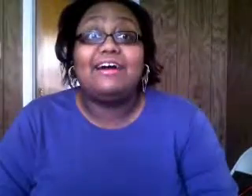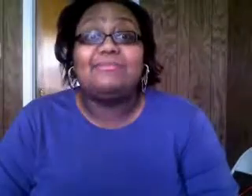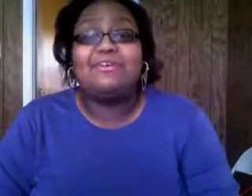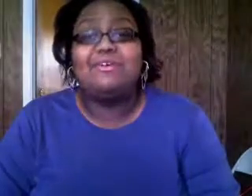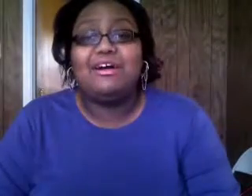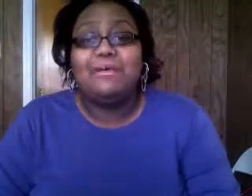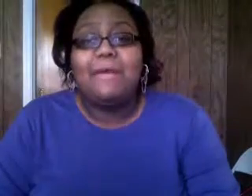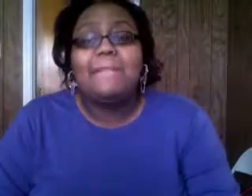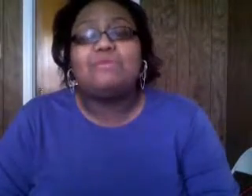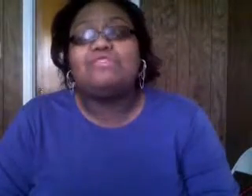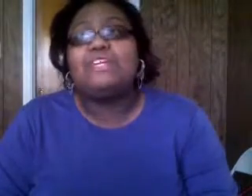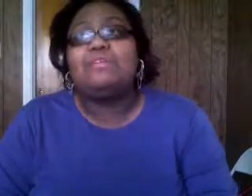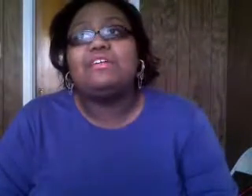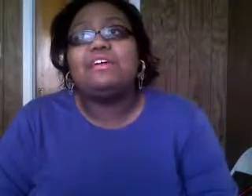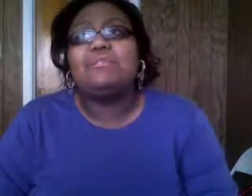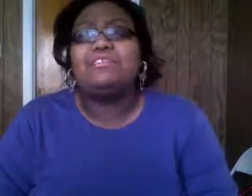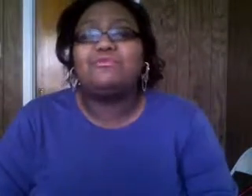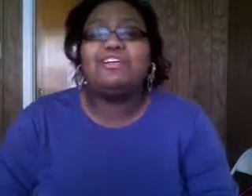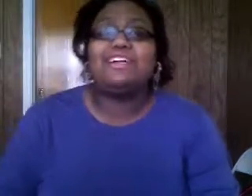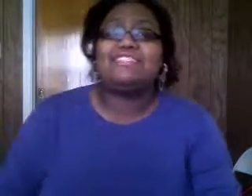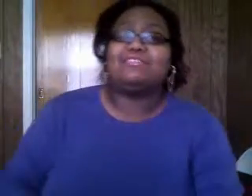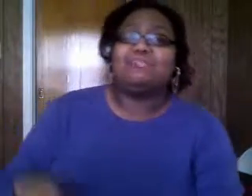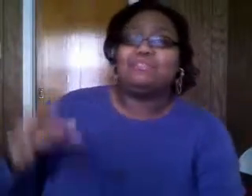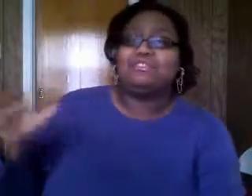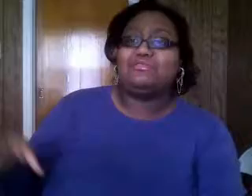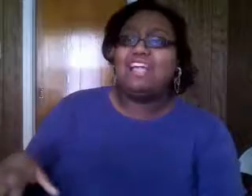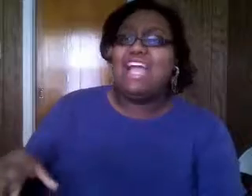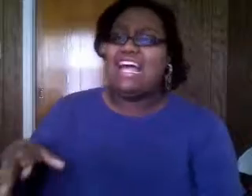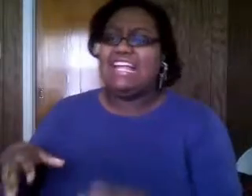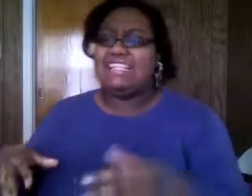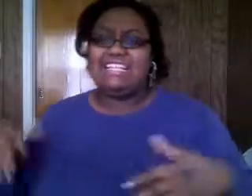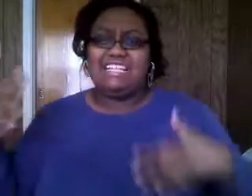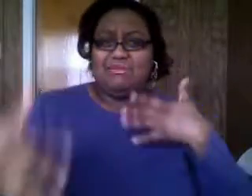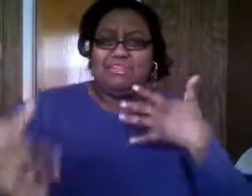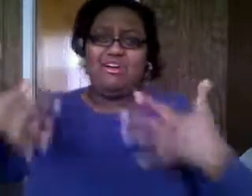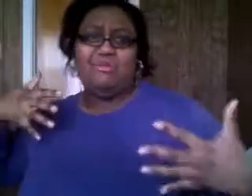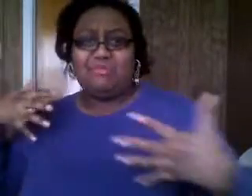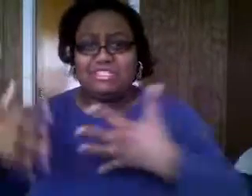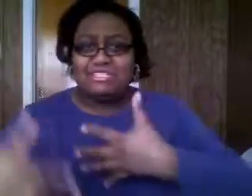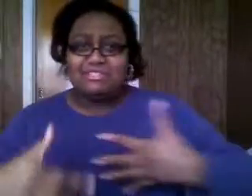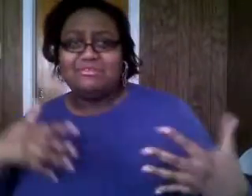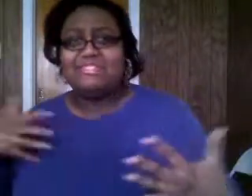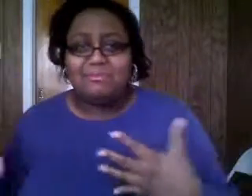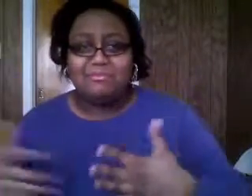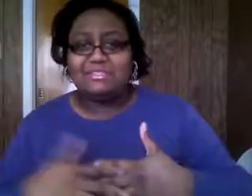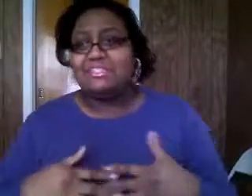out what's going on but it was funny because it was so weird because saw some people in the church and i like they was arm wrestling or doing something but then